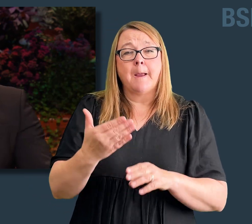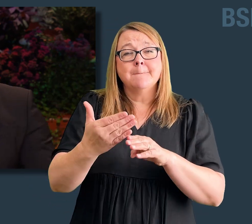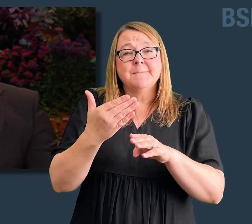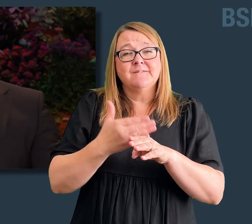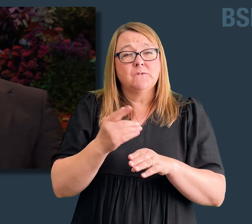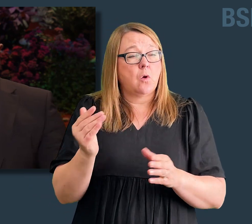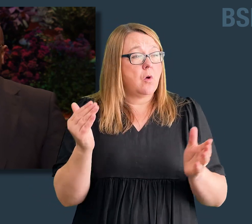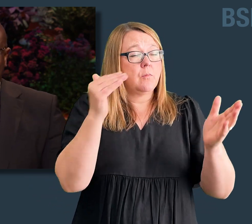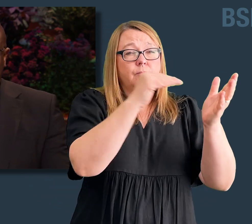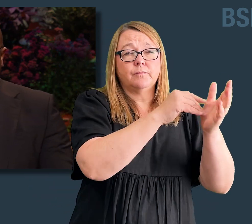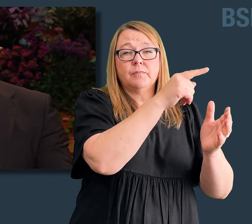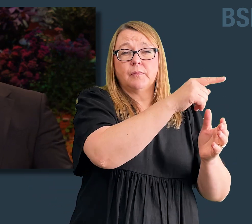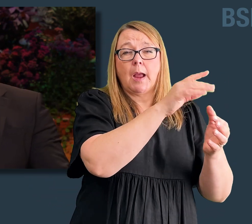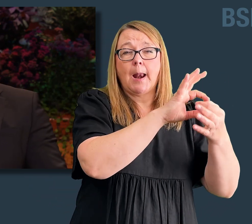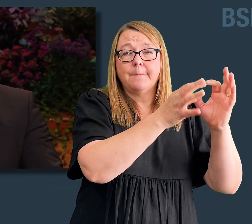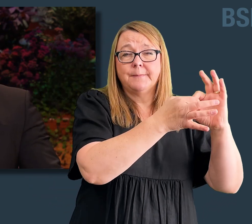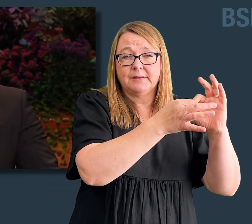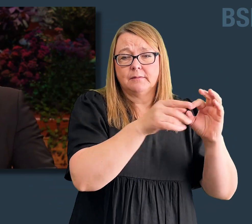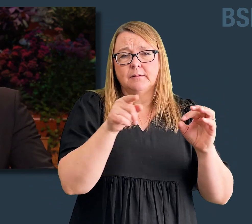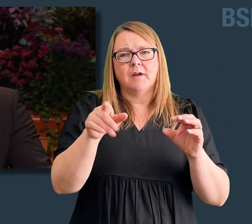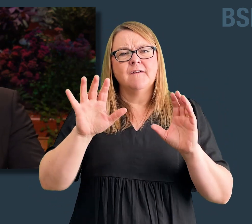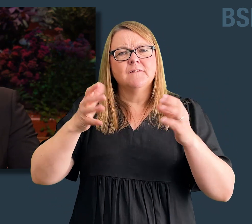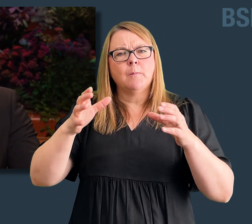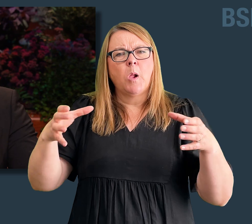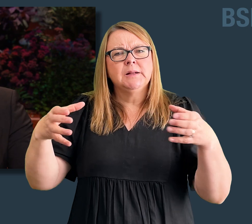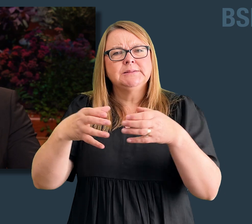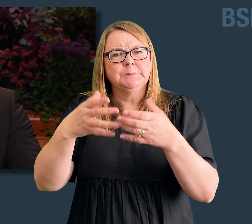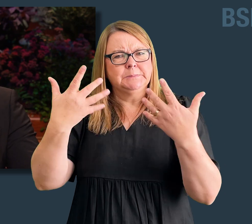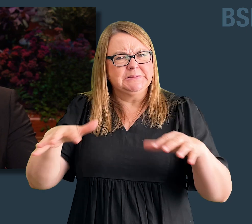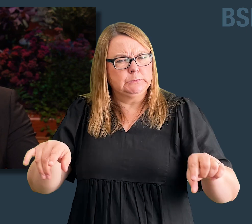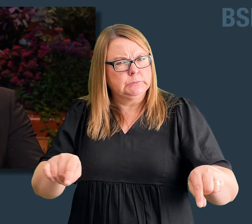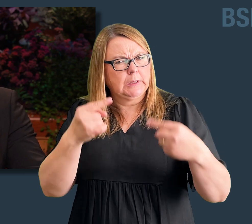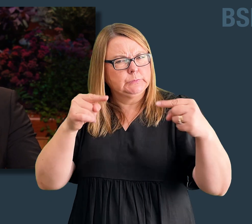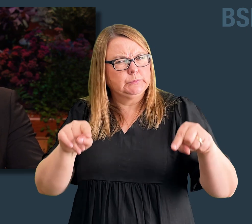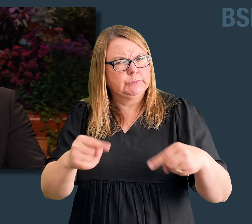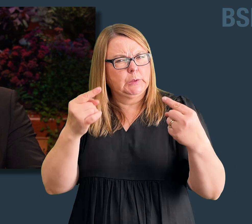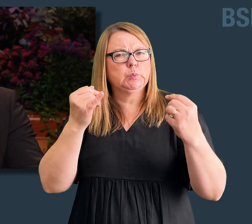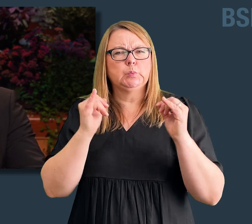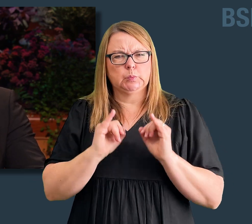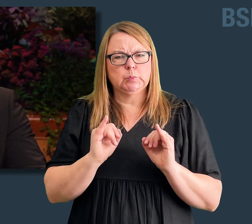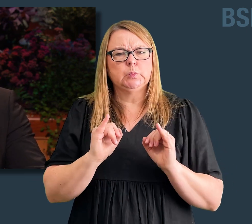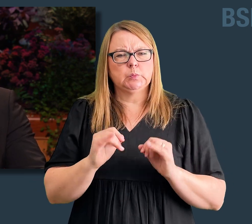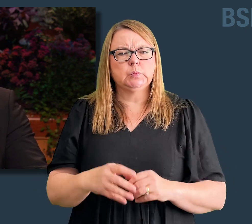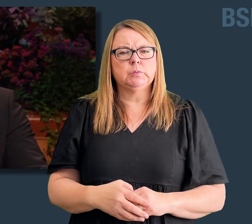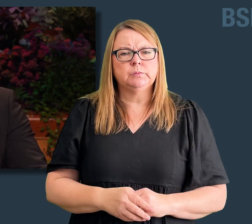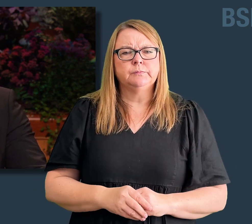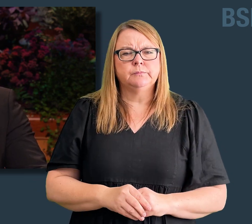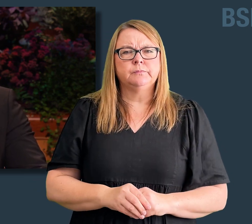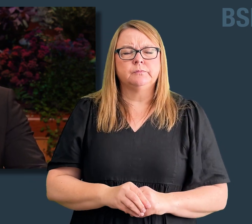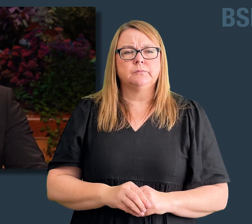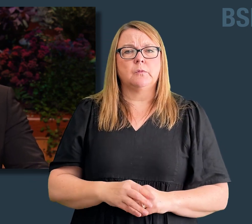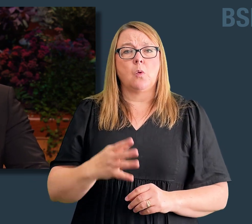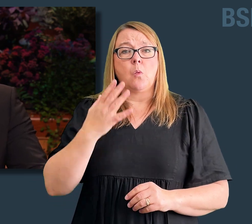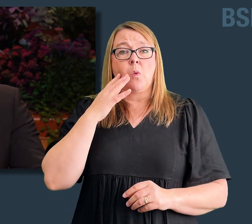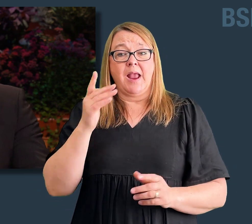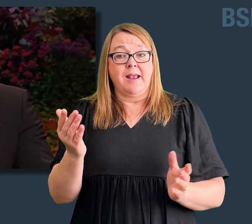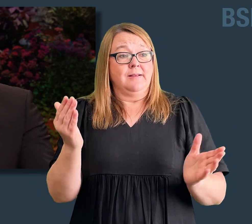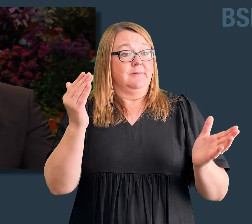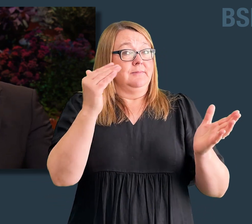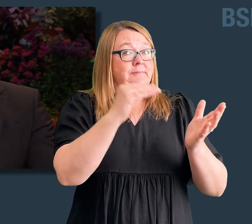Before the Olympic Games, this team faced numerous challenges. As the tournament began, their